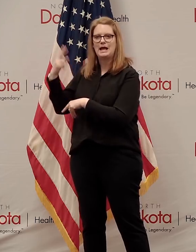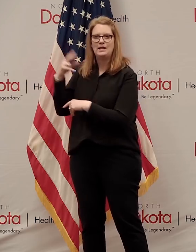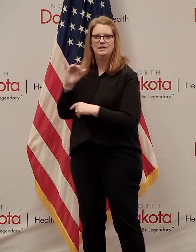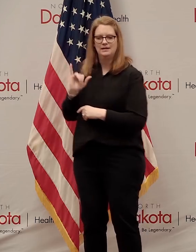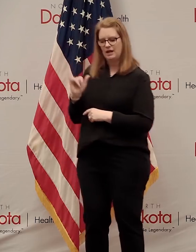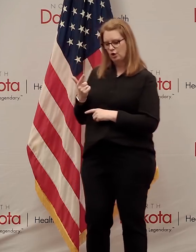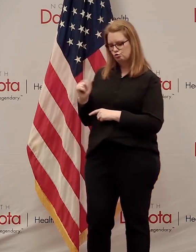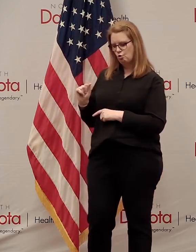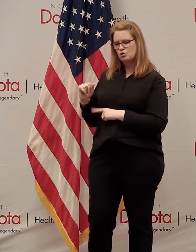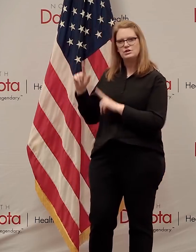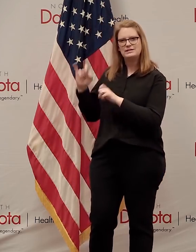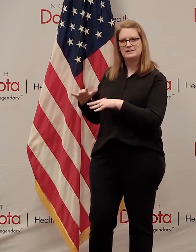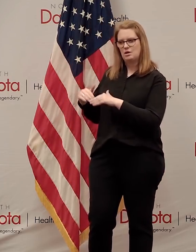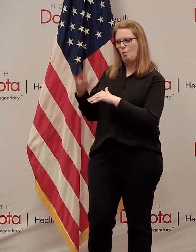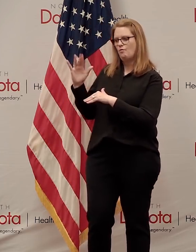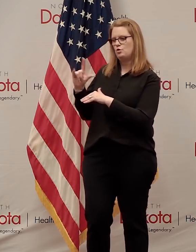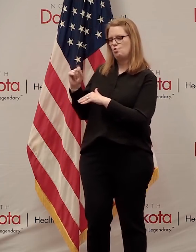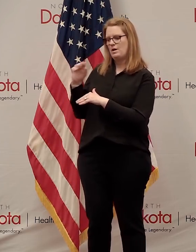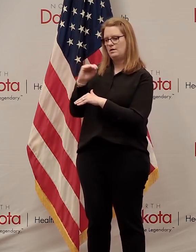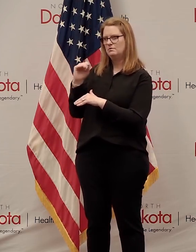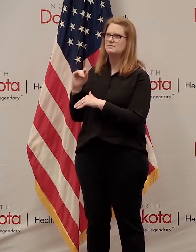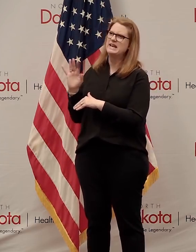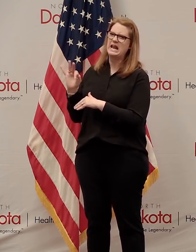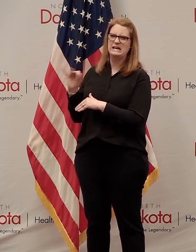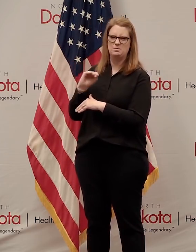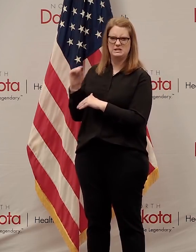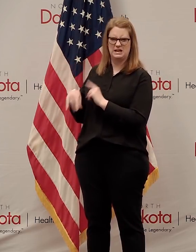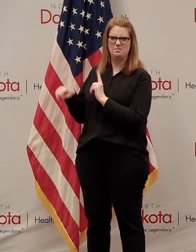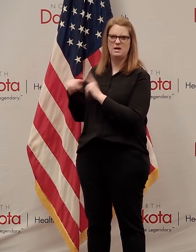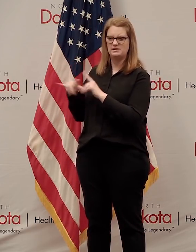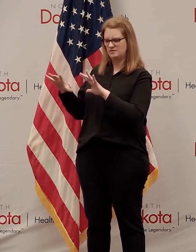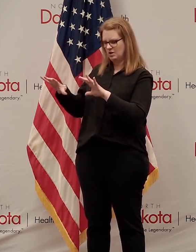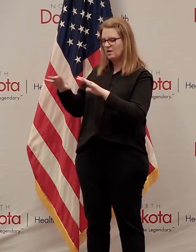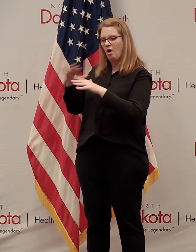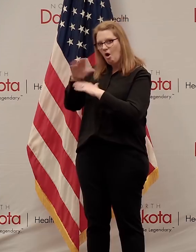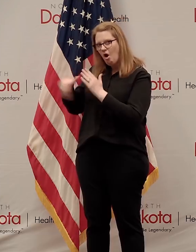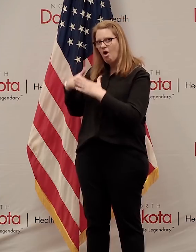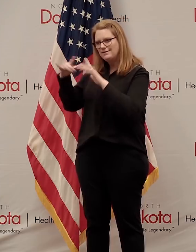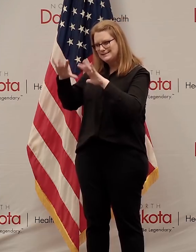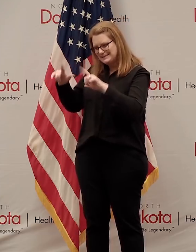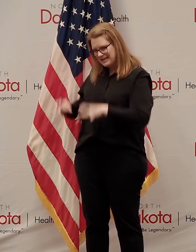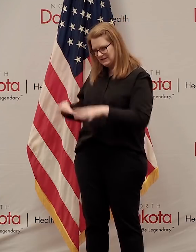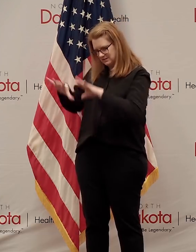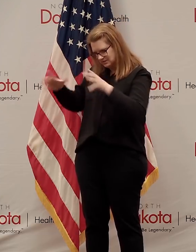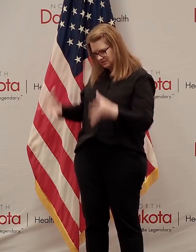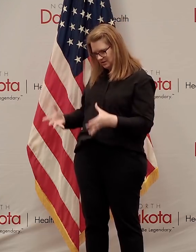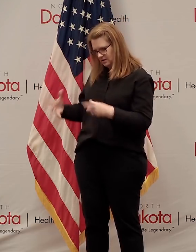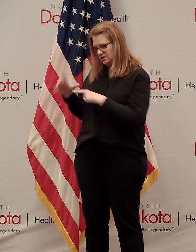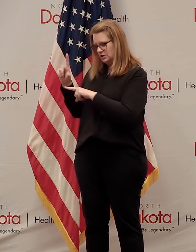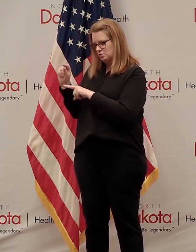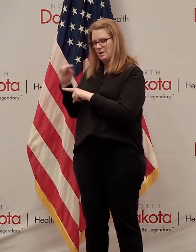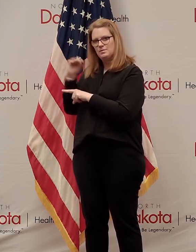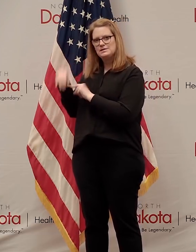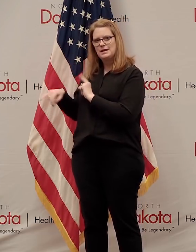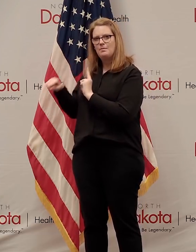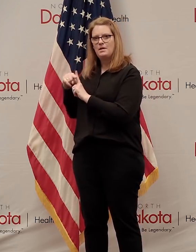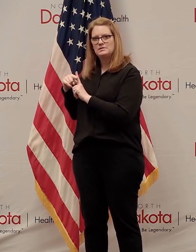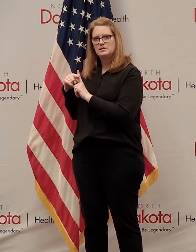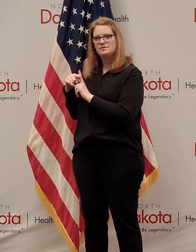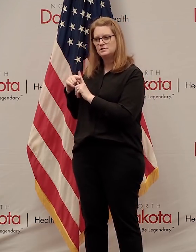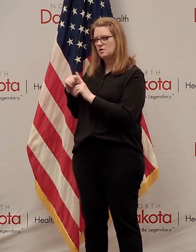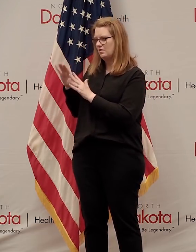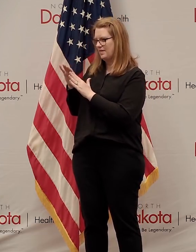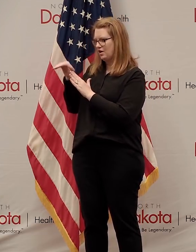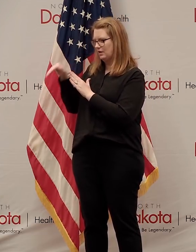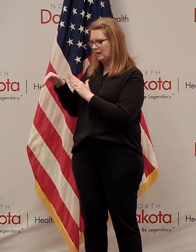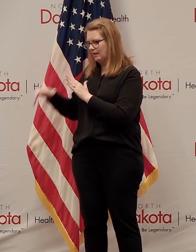example, is testing at over twenty percent or nineteen percent positive and we're at six point two. But from a math standpoint, they're declining and we're